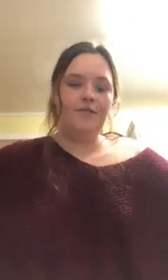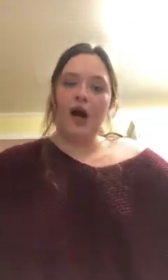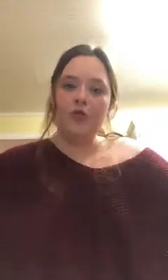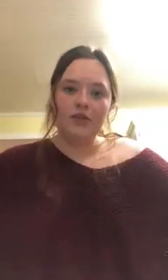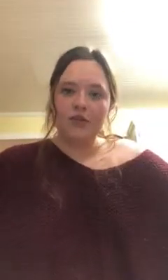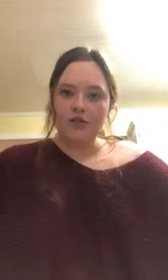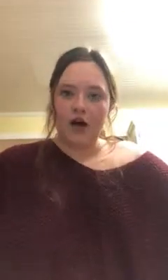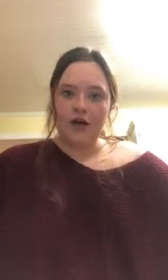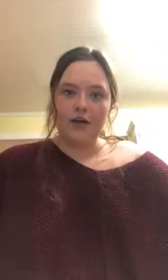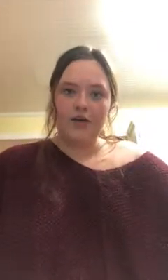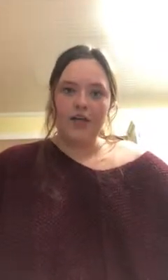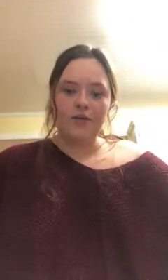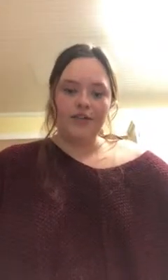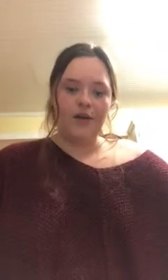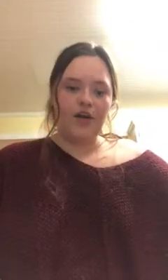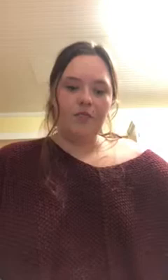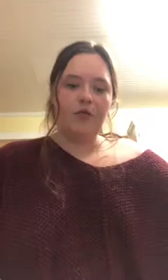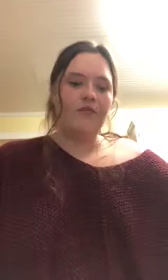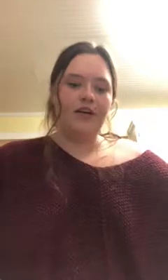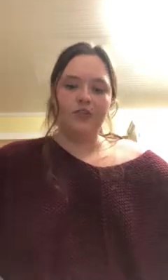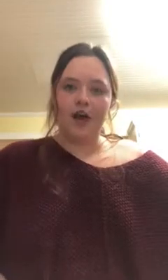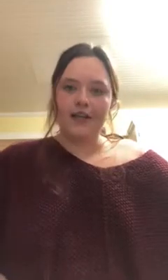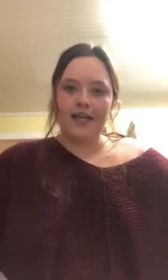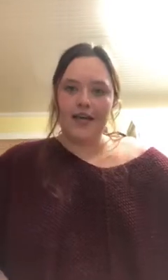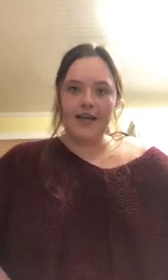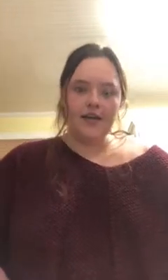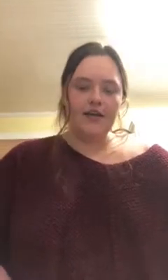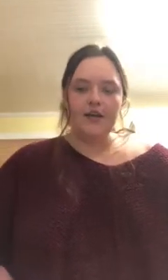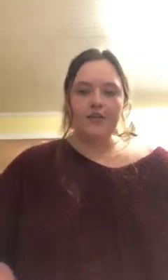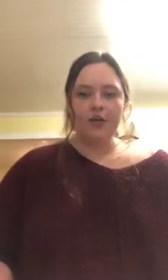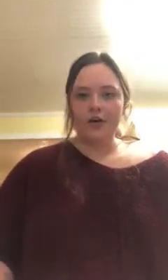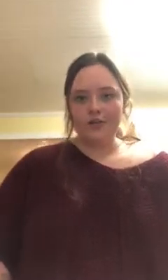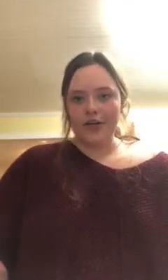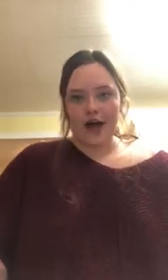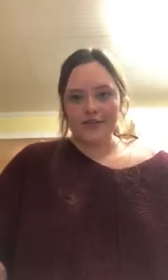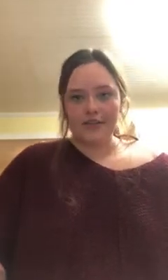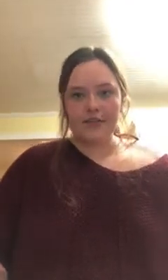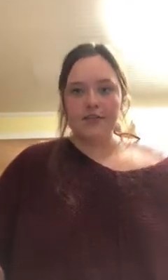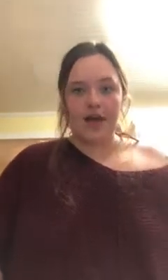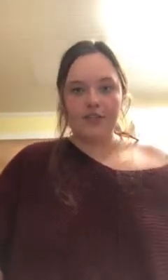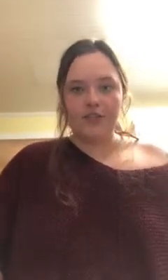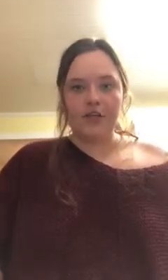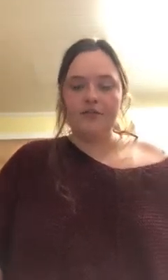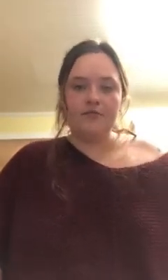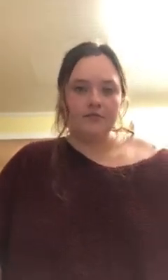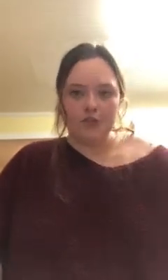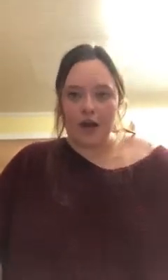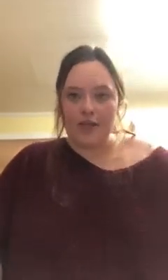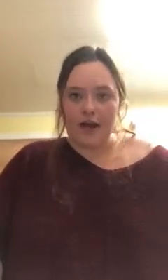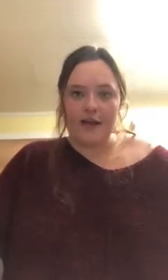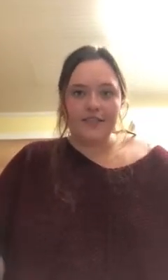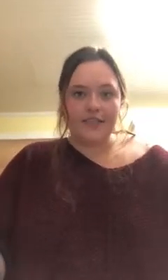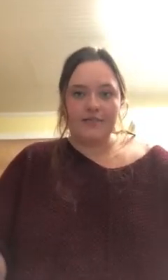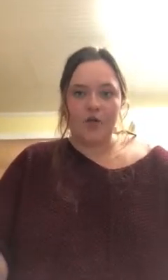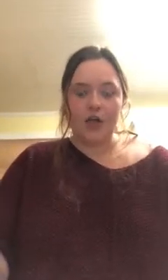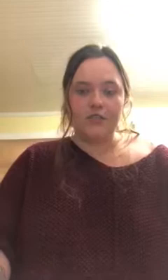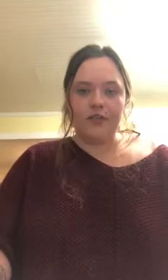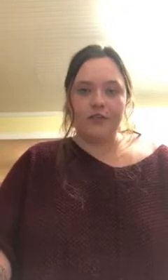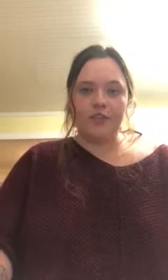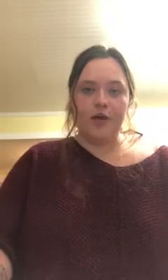buy books online you know keep it to a minimum if you can try to take two to three classes a semester try that and see if that works for you so